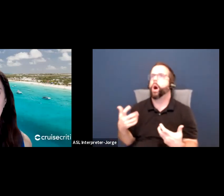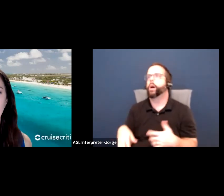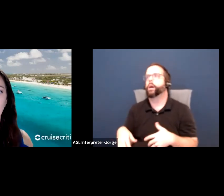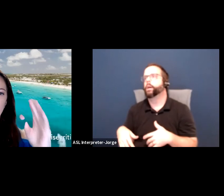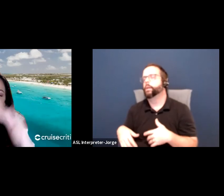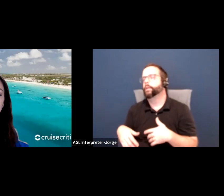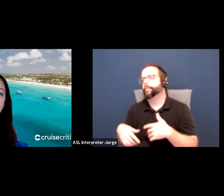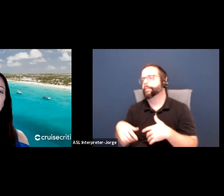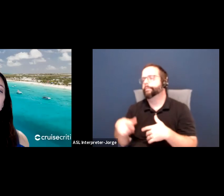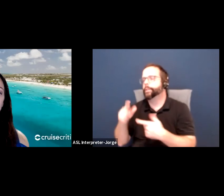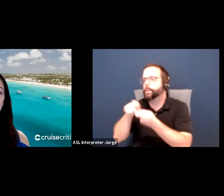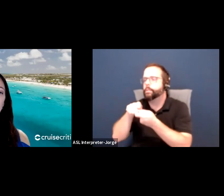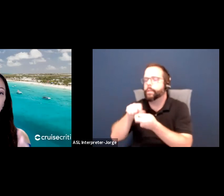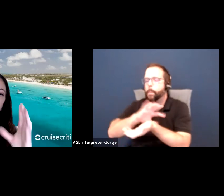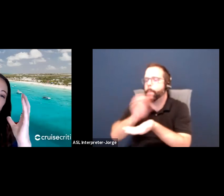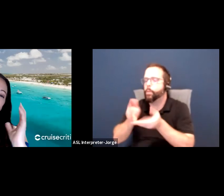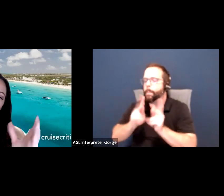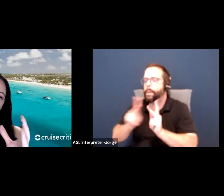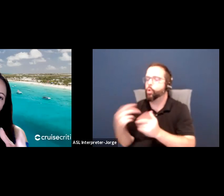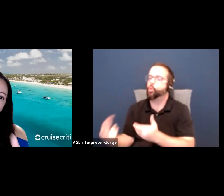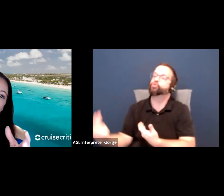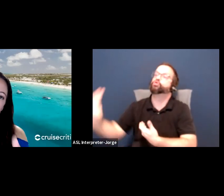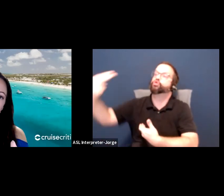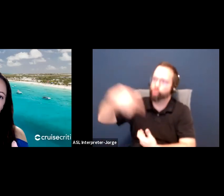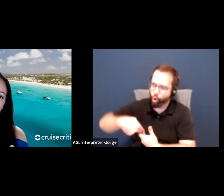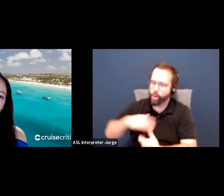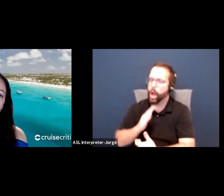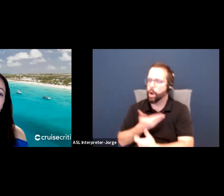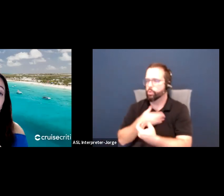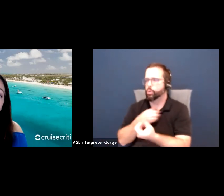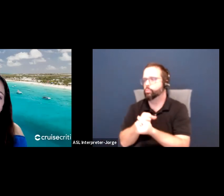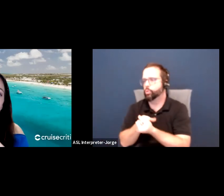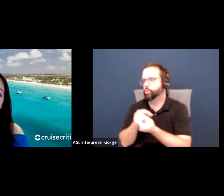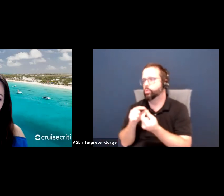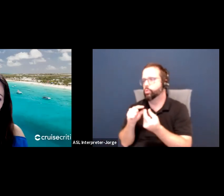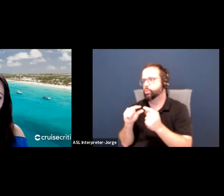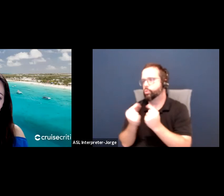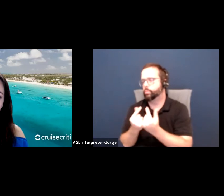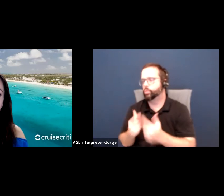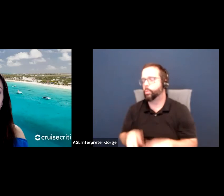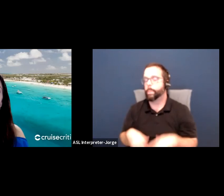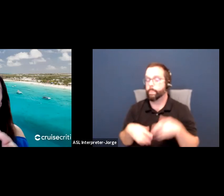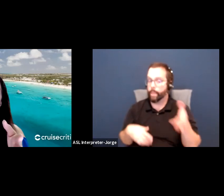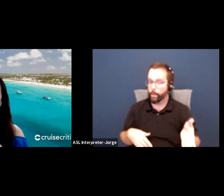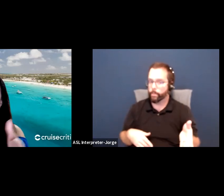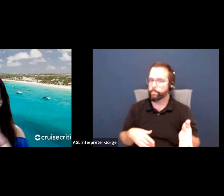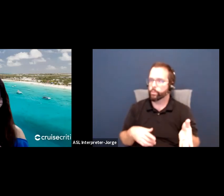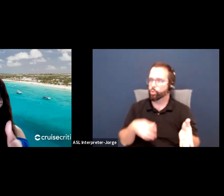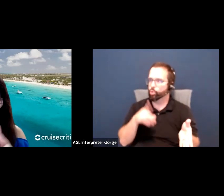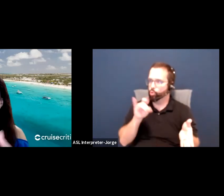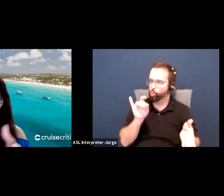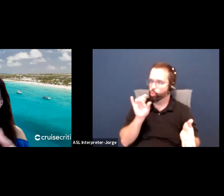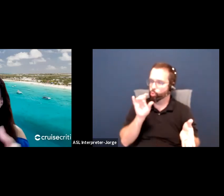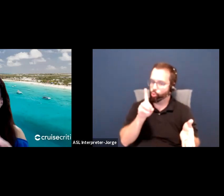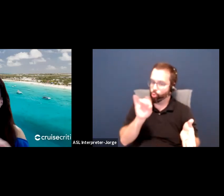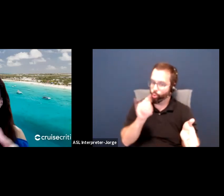have other measures. So that's how you would do it. So you're, so each department, each person leading goals, making sure that those are the